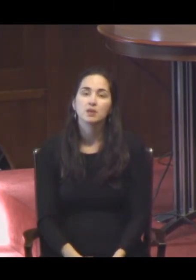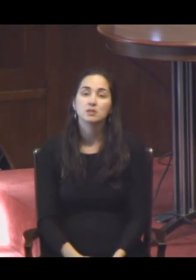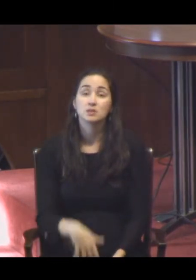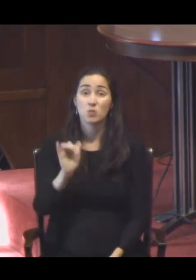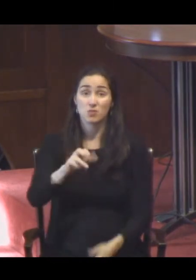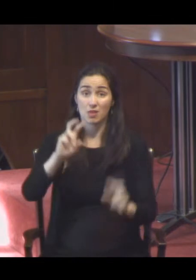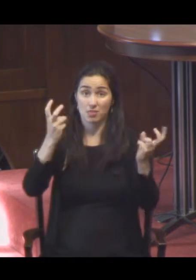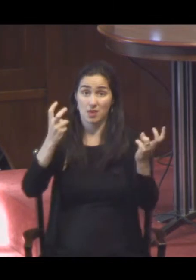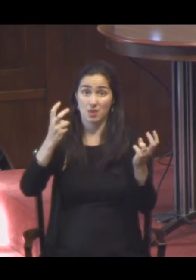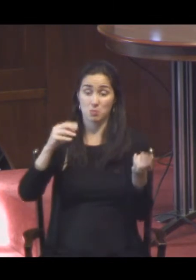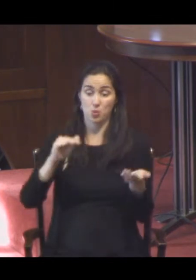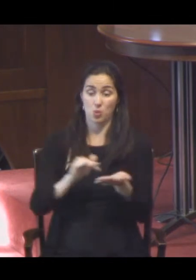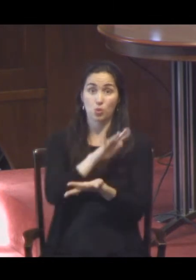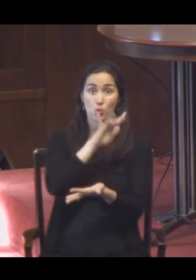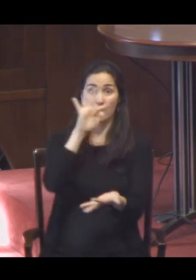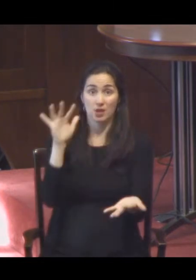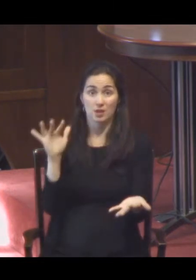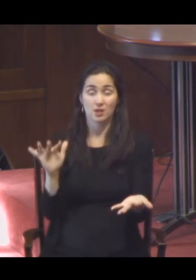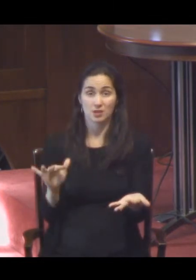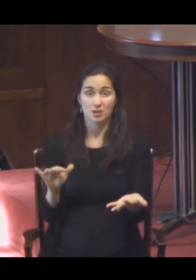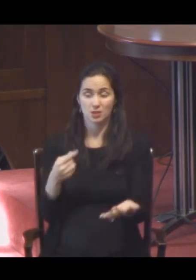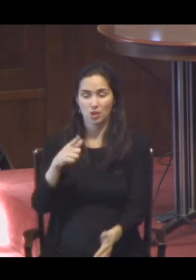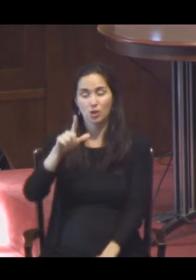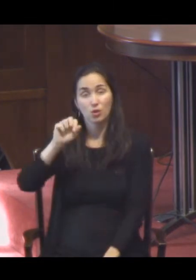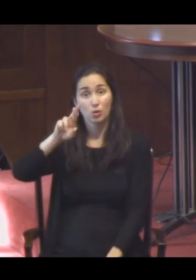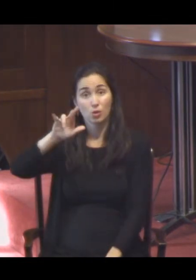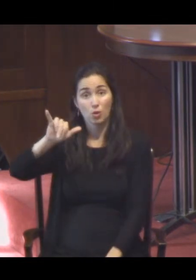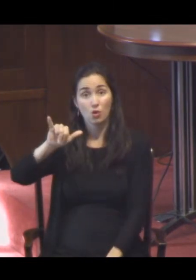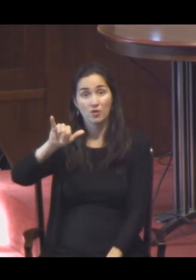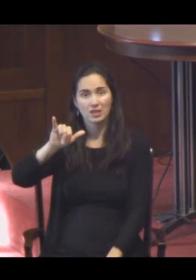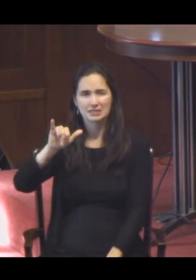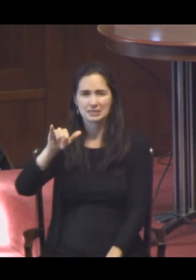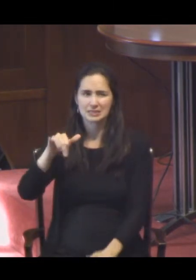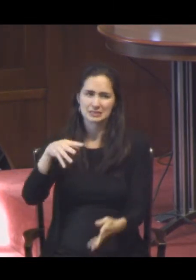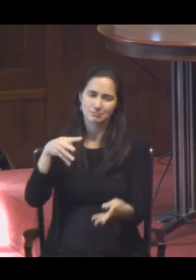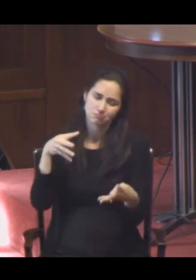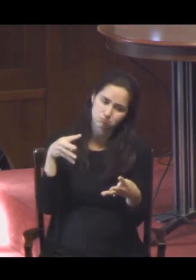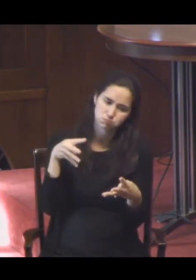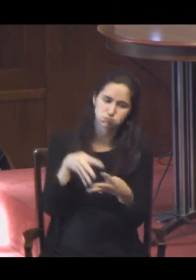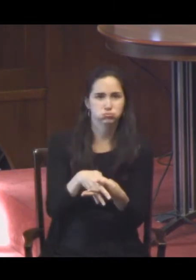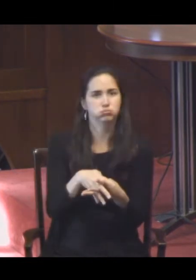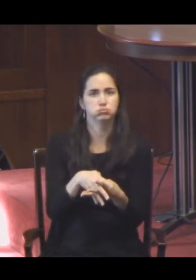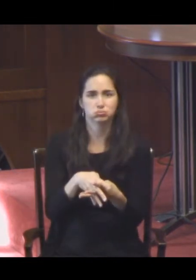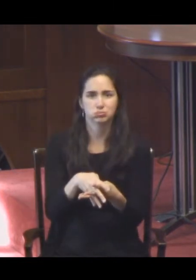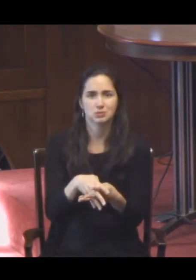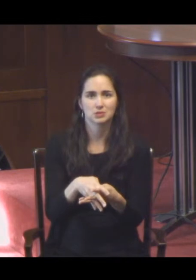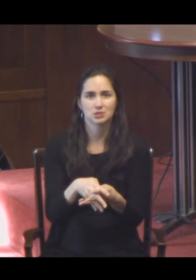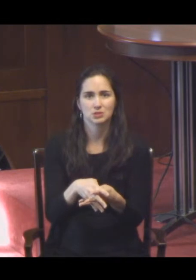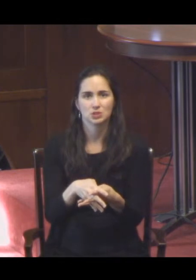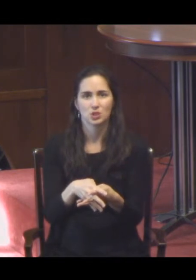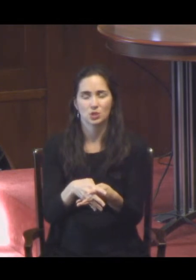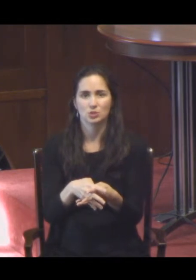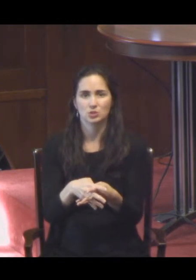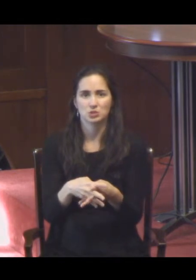is deeply, deeply embedded throughout the entire body of scripture, Old and New Testament.